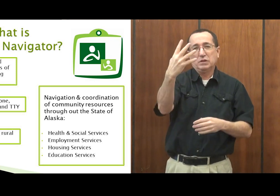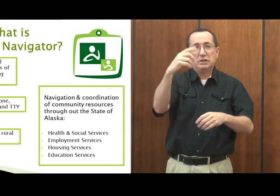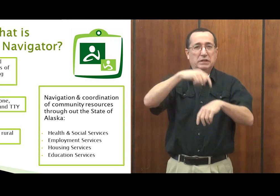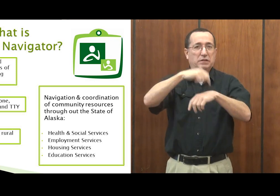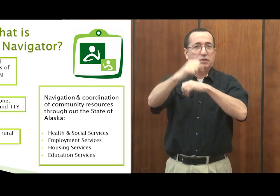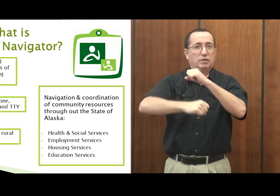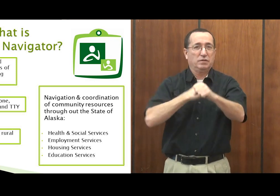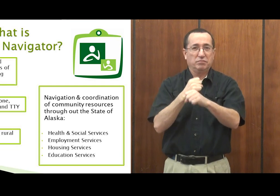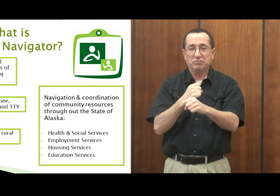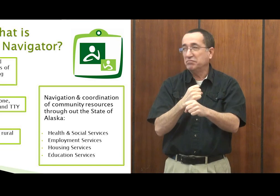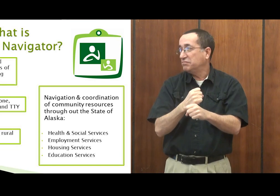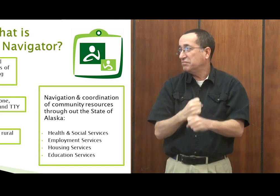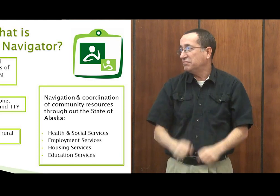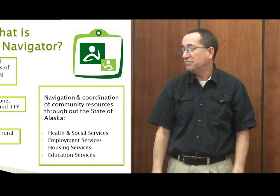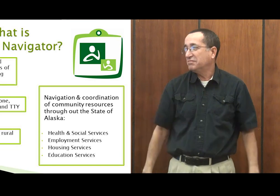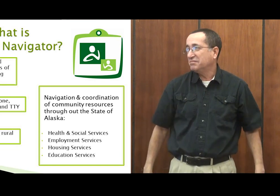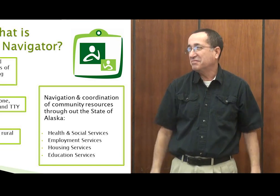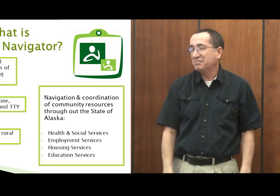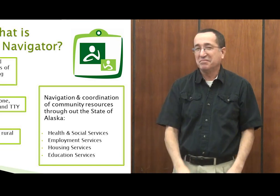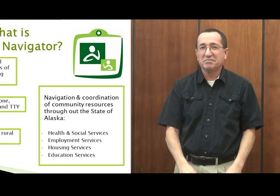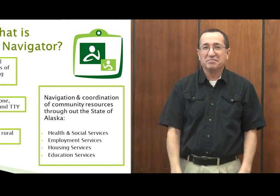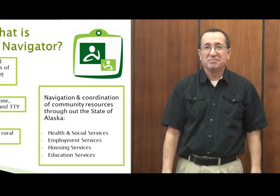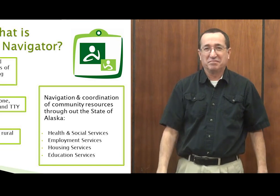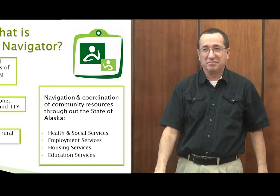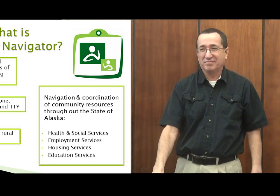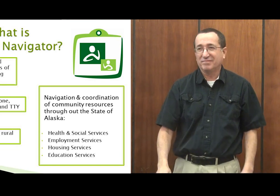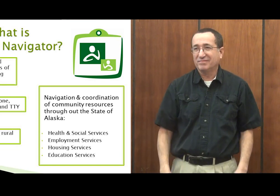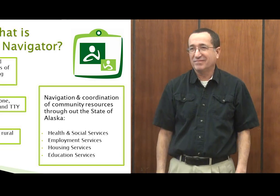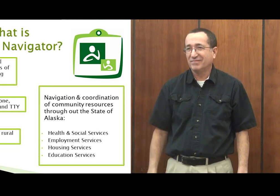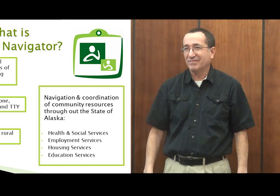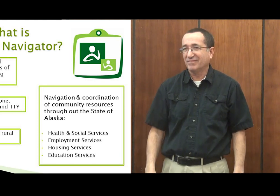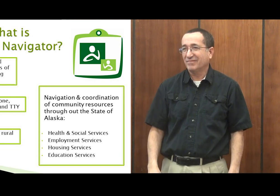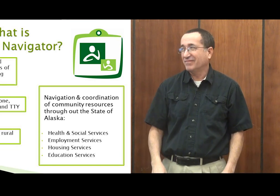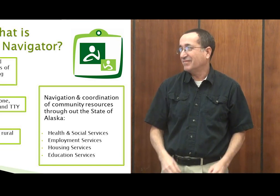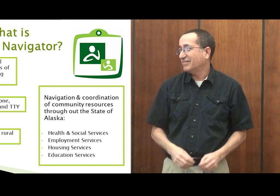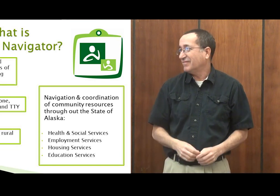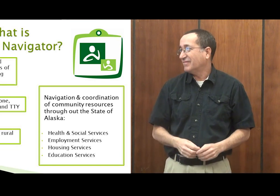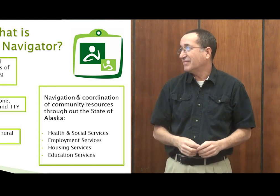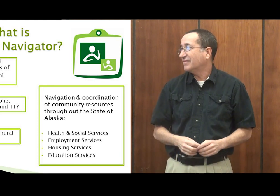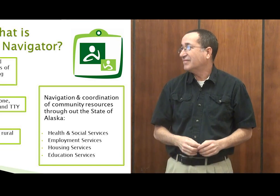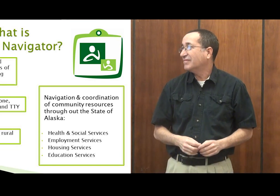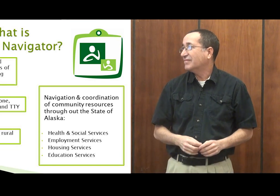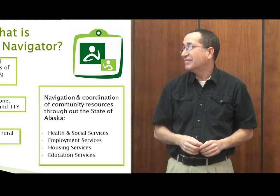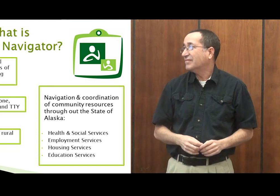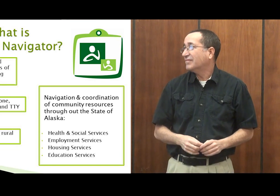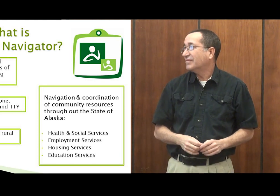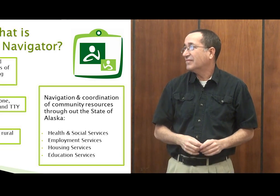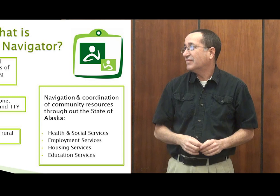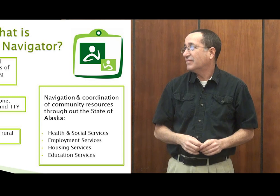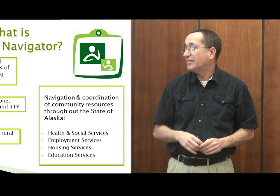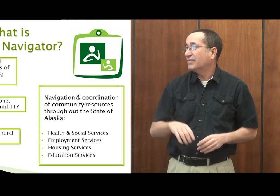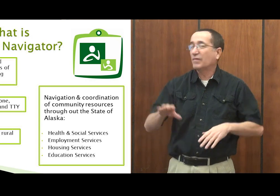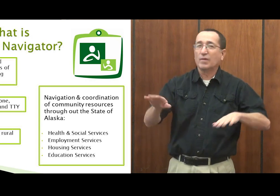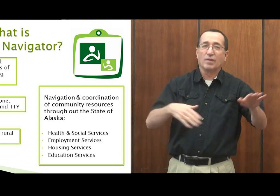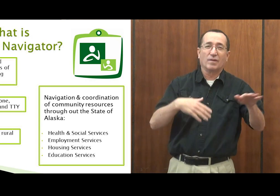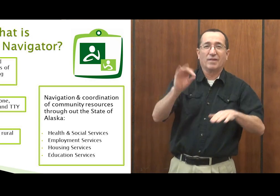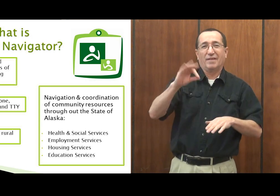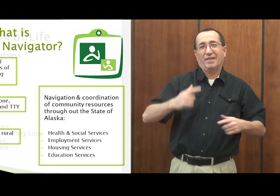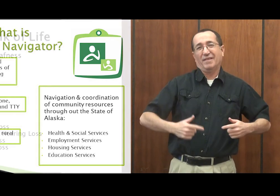We do this four, three, maybe four times a year. We'll go out into the villages and provide those kind of services.